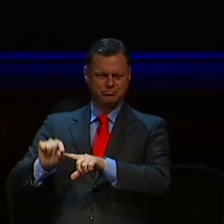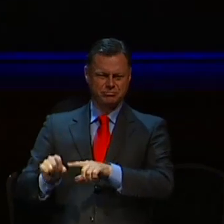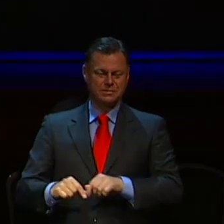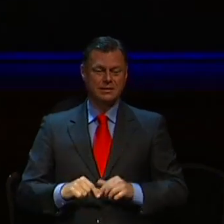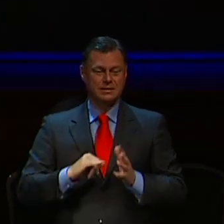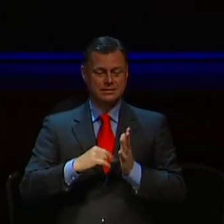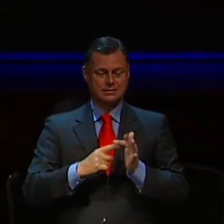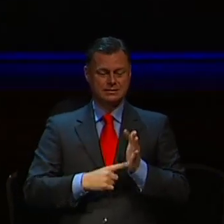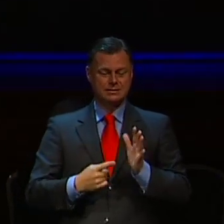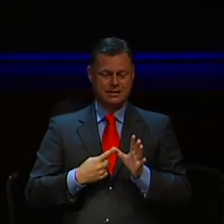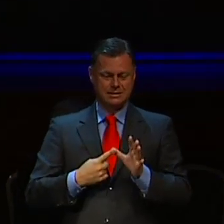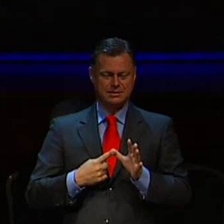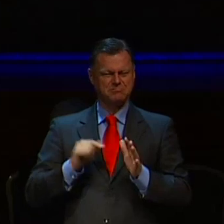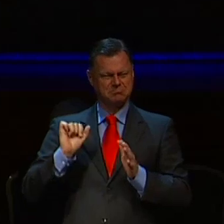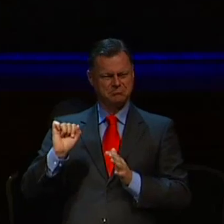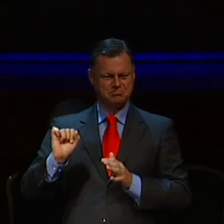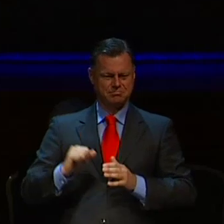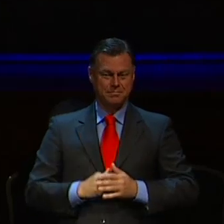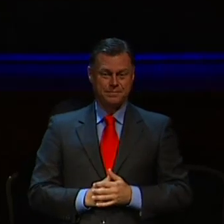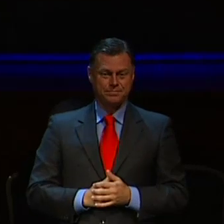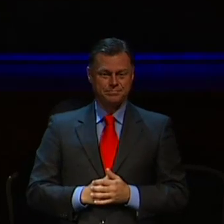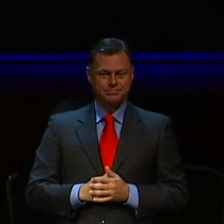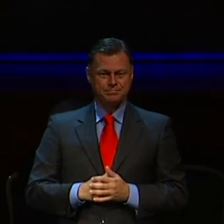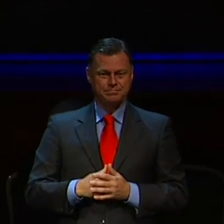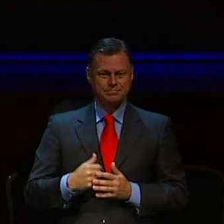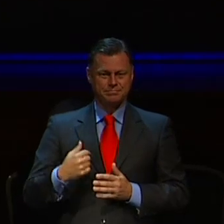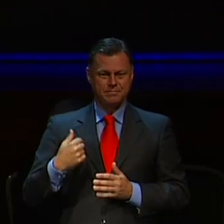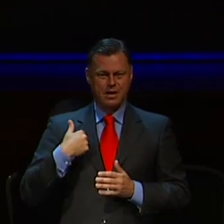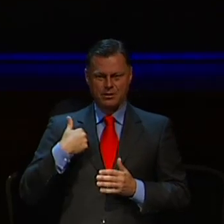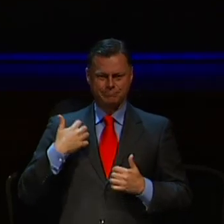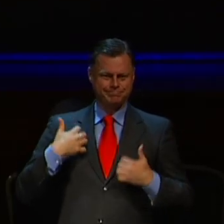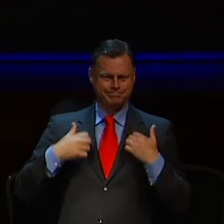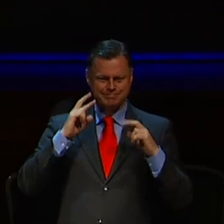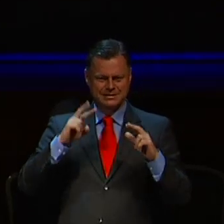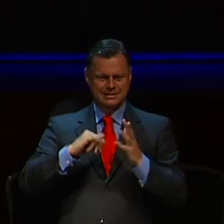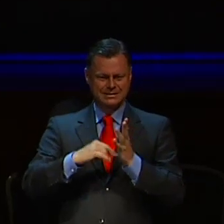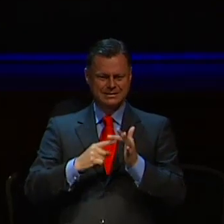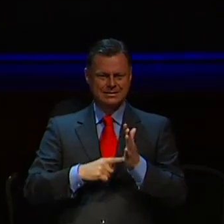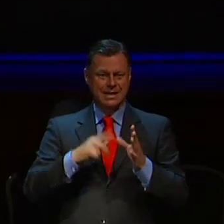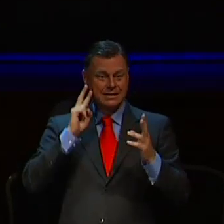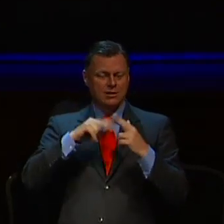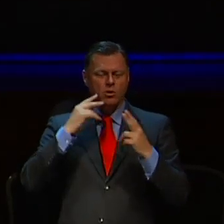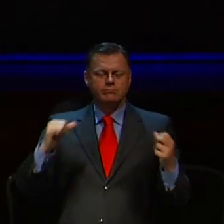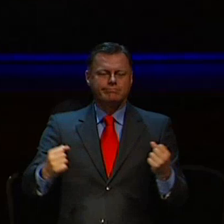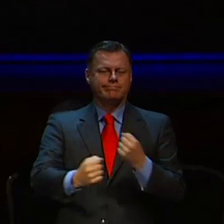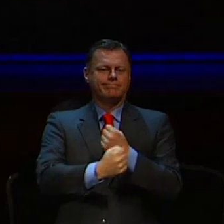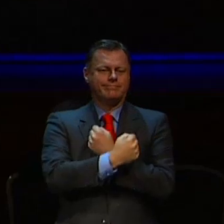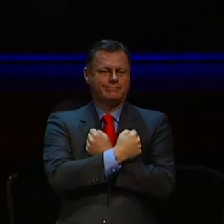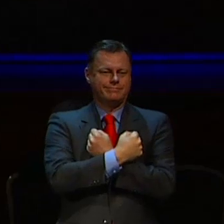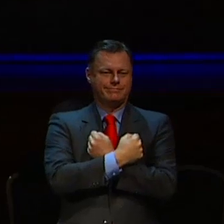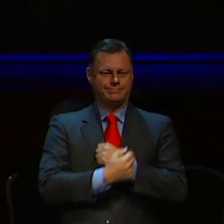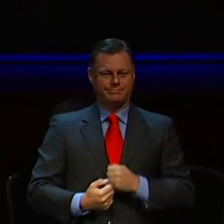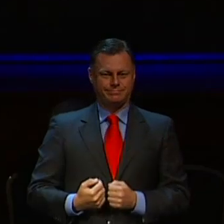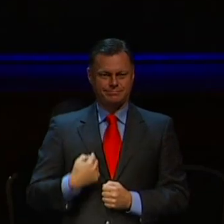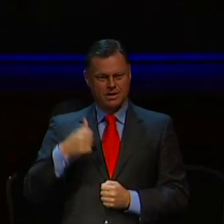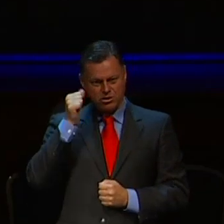visitor in our home. I was always so excited to see her and give her a big hug. I was worried that my